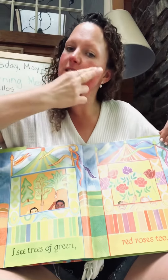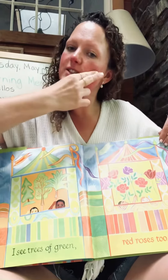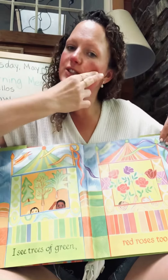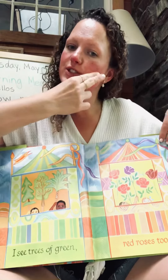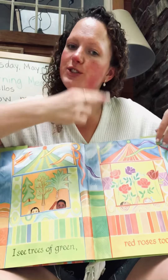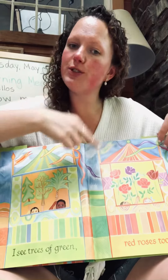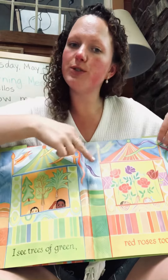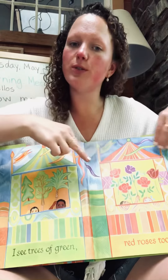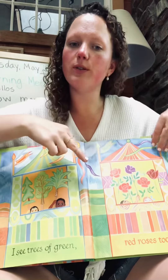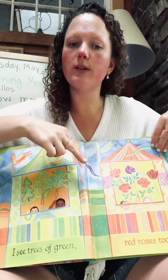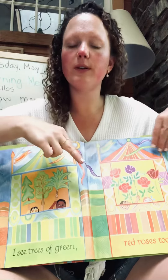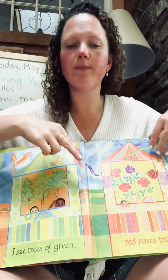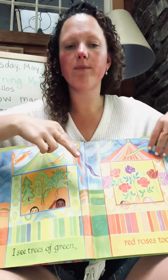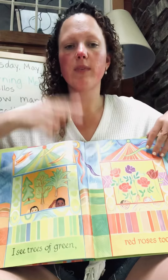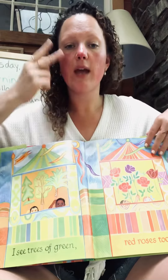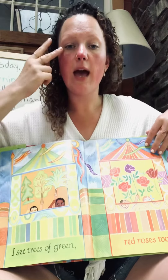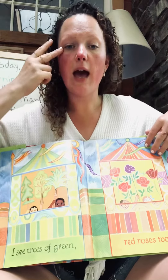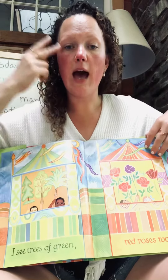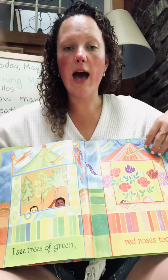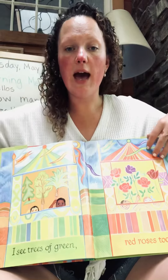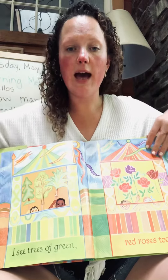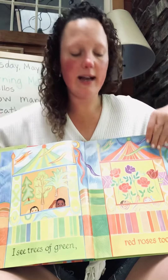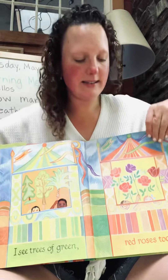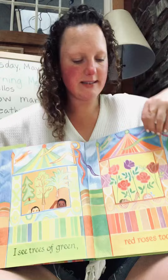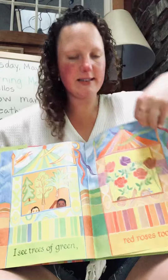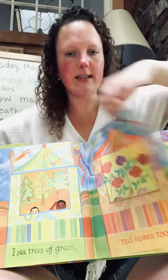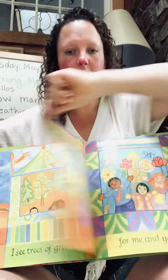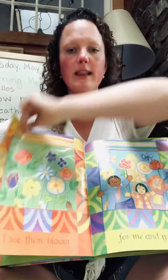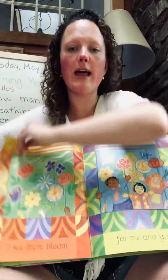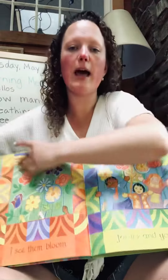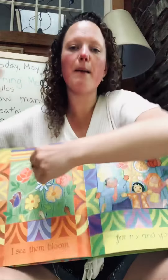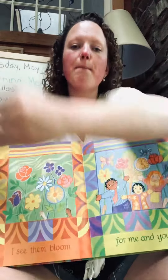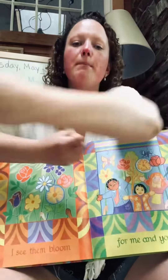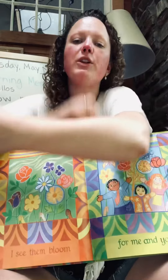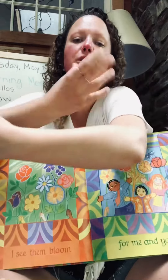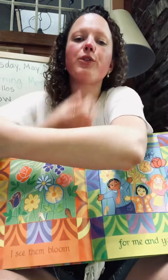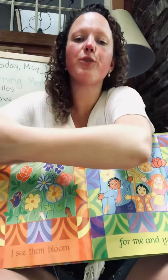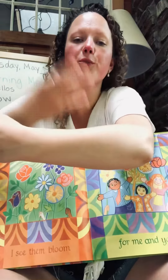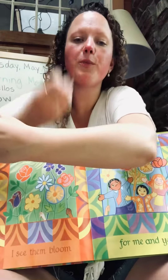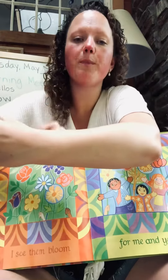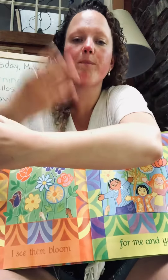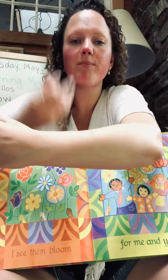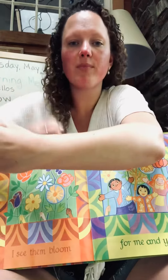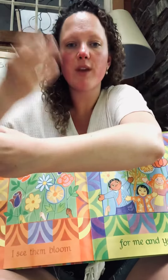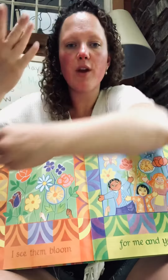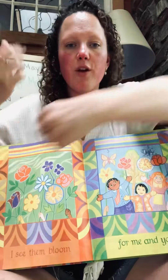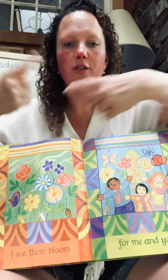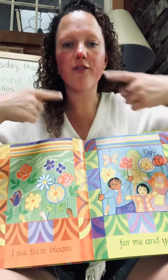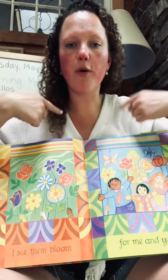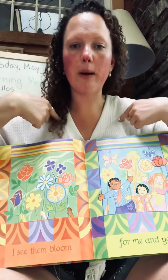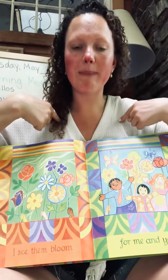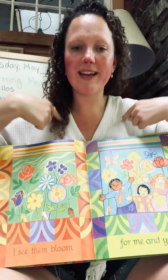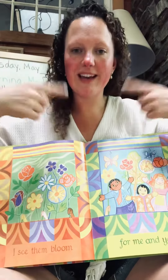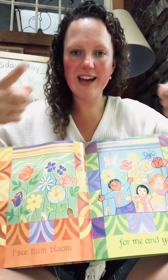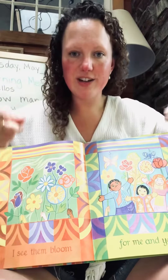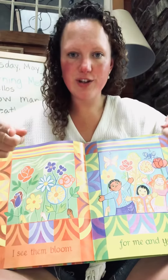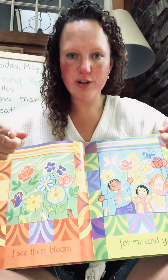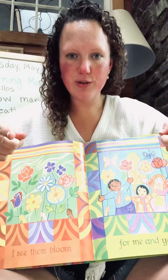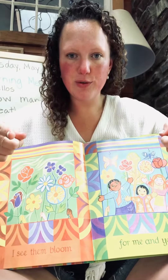too. I see them bloom for me and you